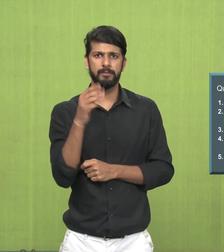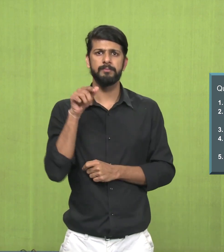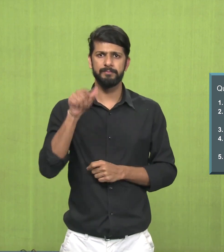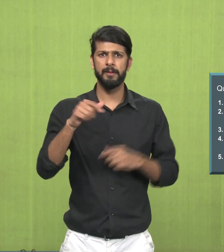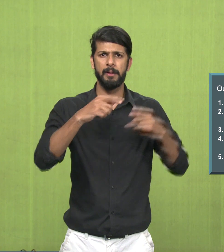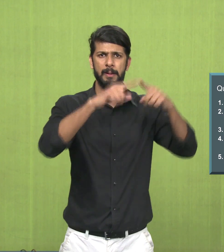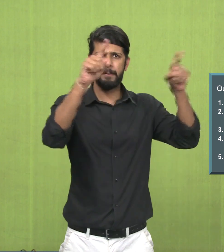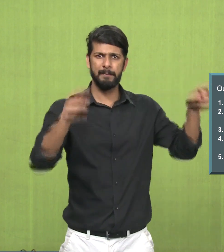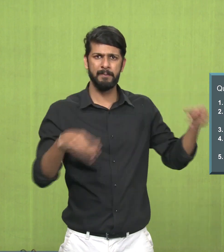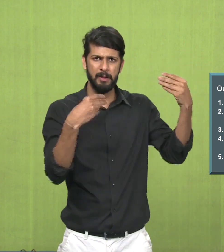Question number 3,